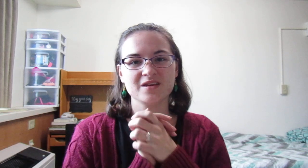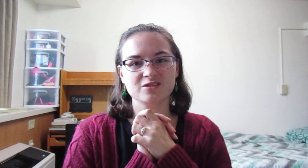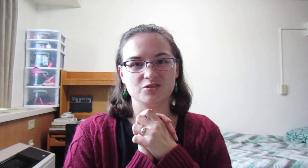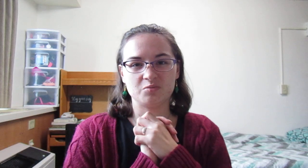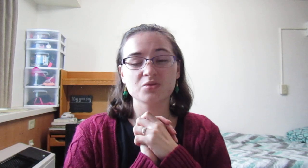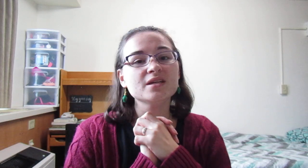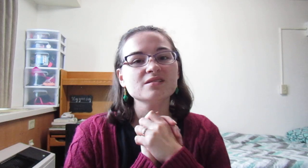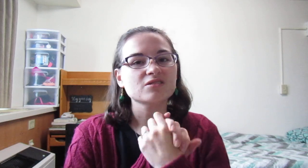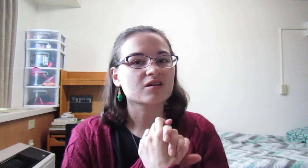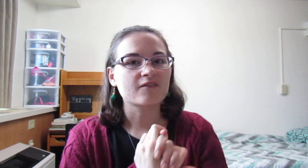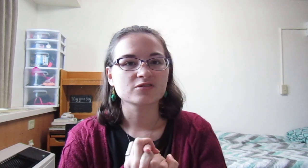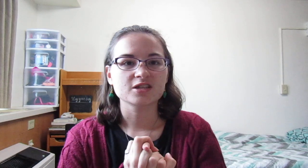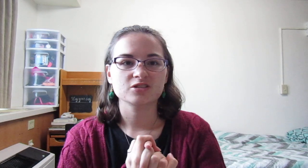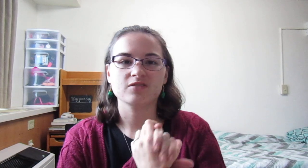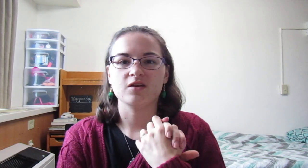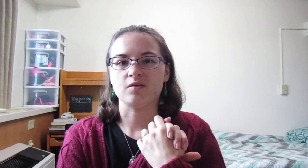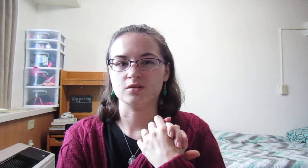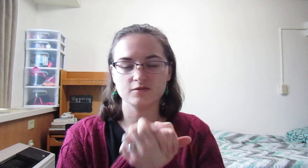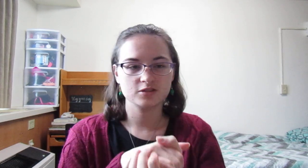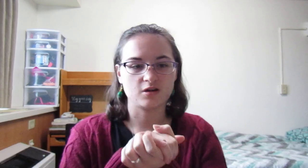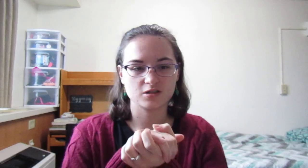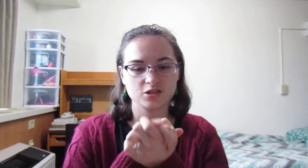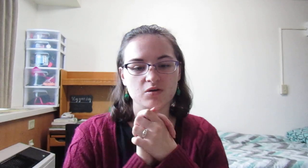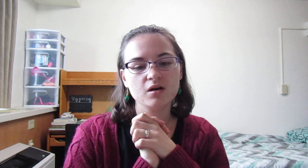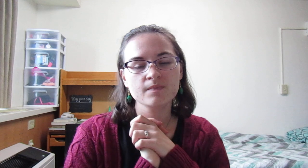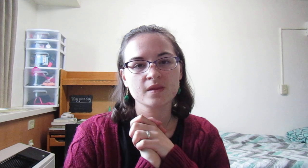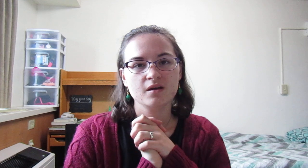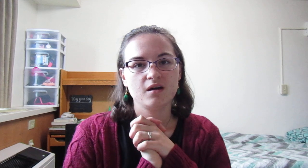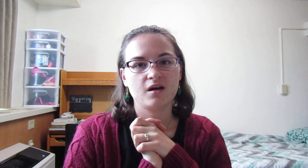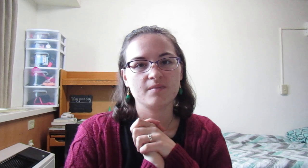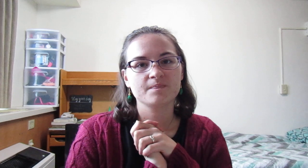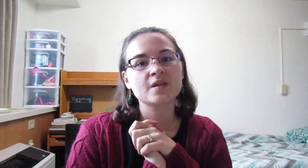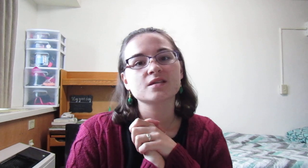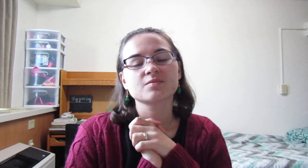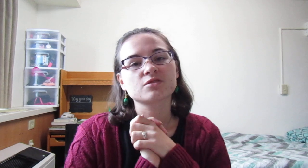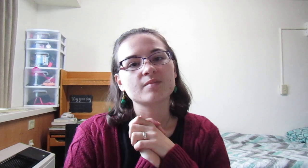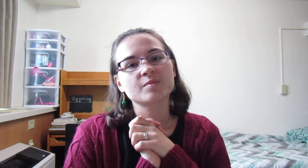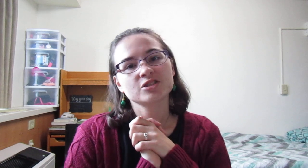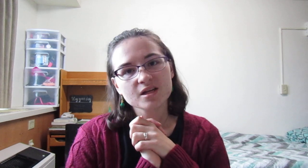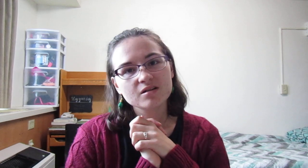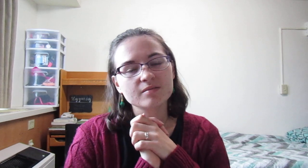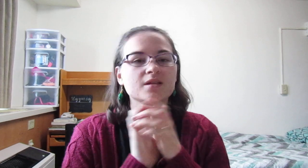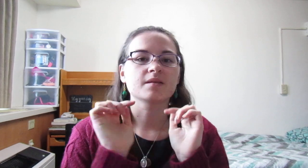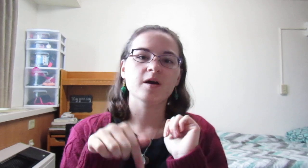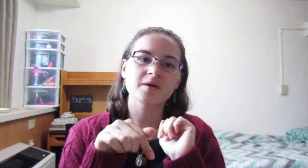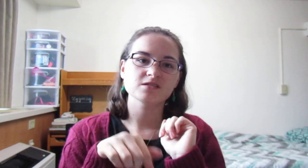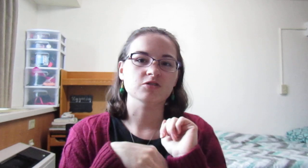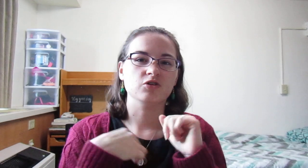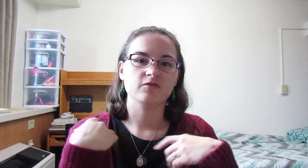So, please start a conversation down there. I would love to talk to you all. Um, subscribe to my channel, click the bell button so you're notified